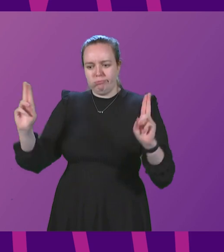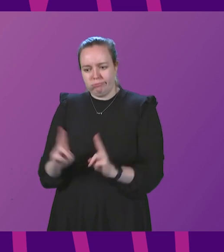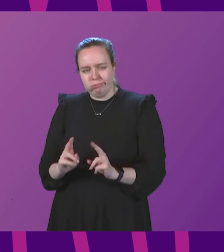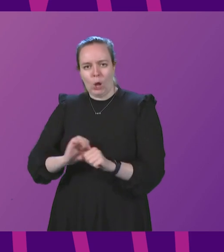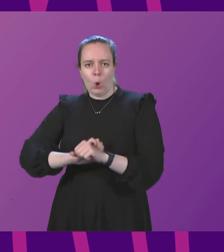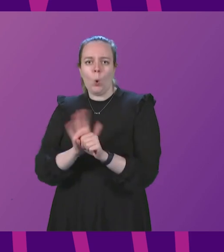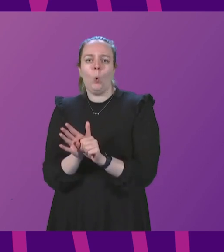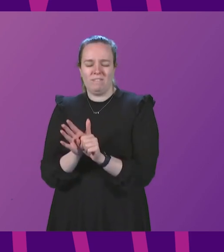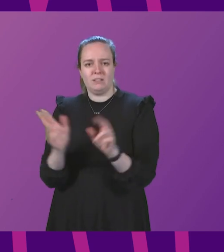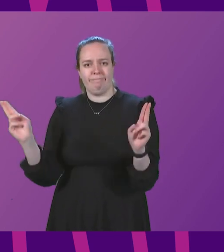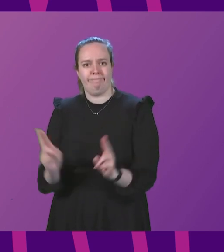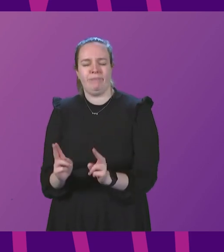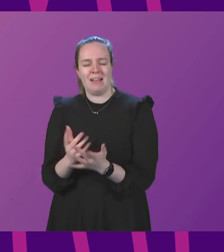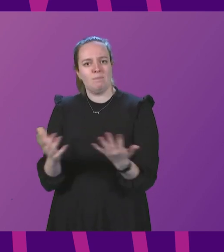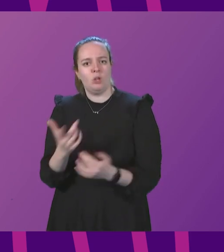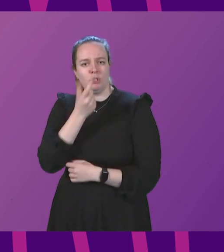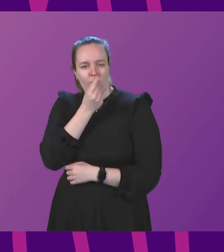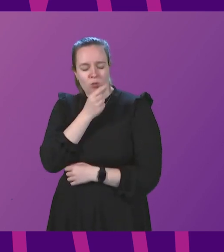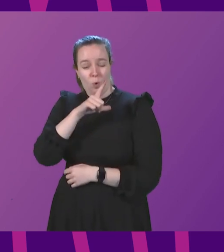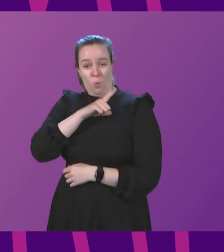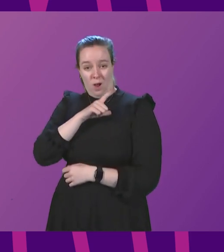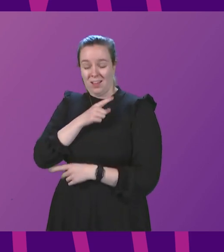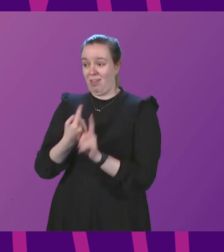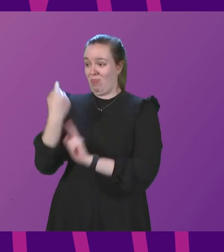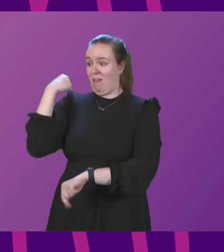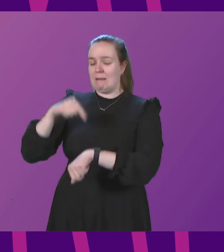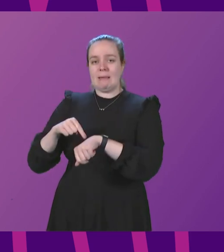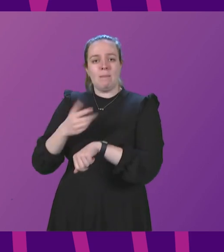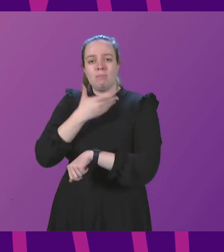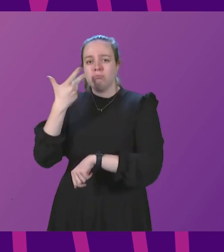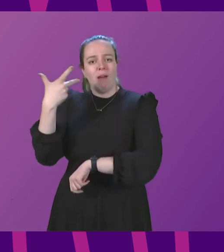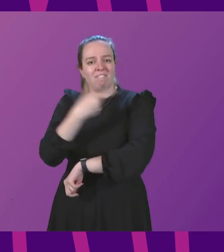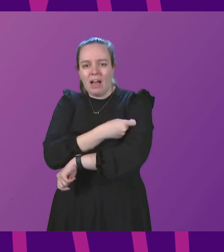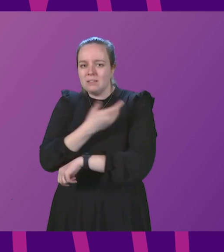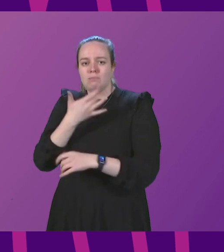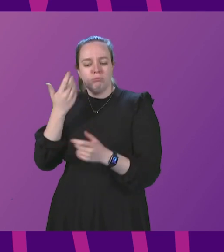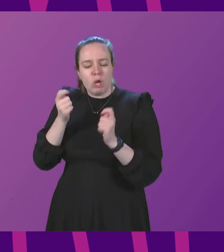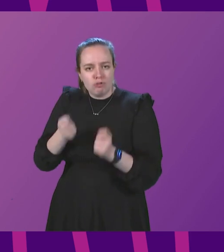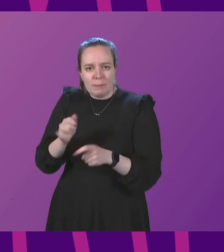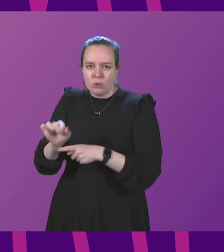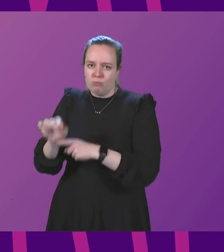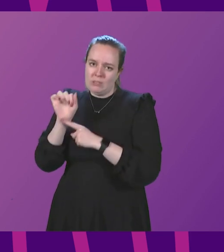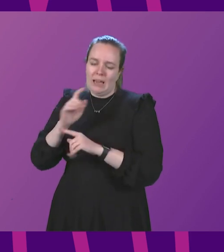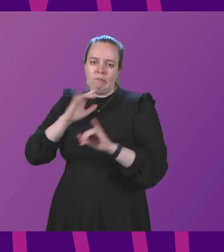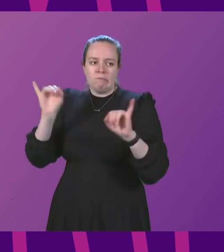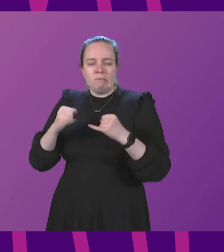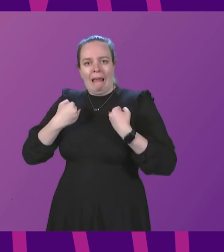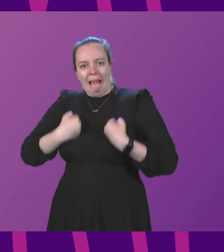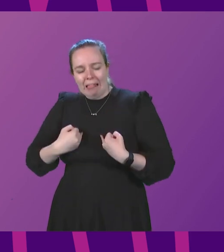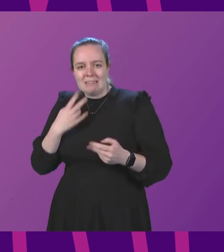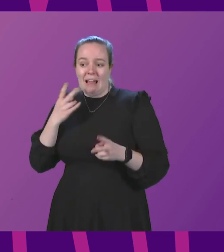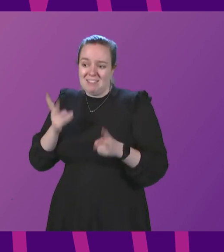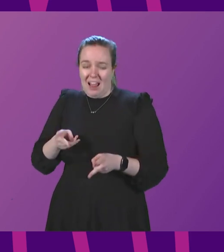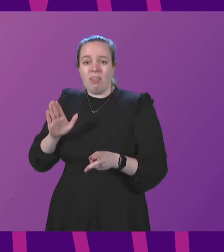it to the lowest possible level because then we did not have vaccines or treatments to protect against the serious illness and death